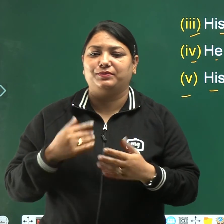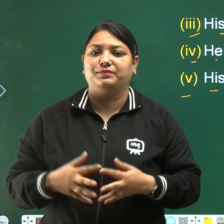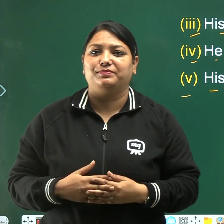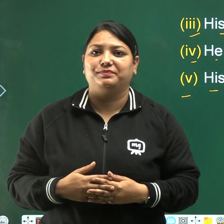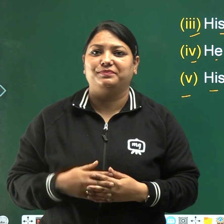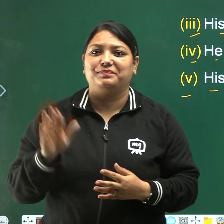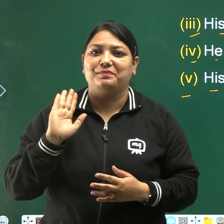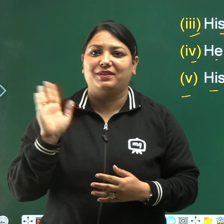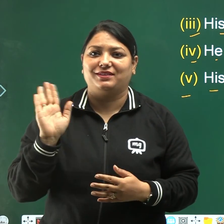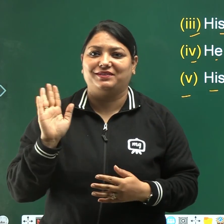Bye.